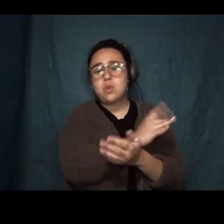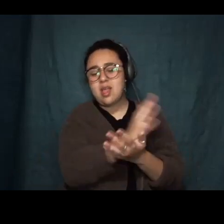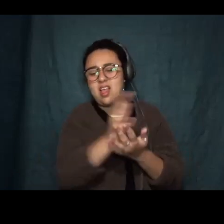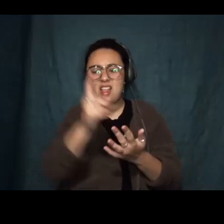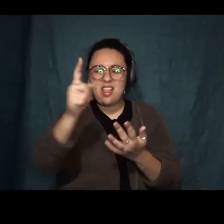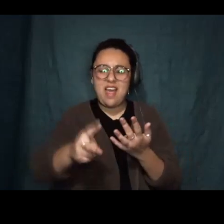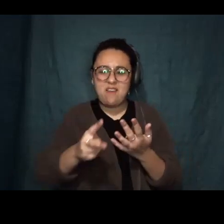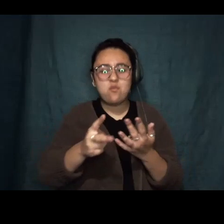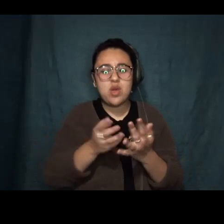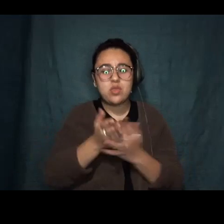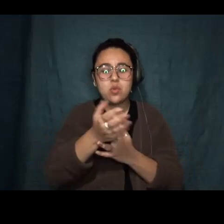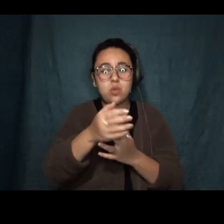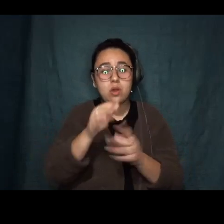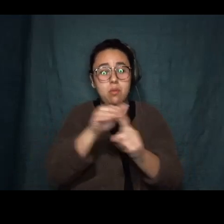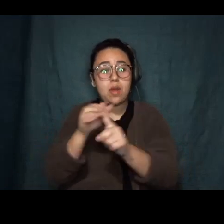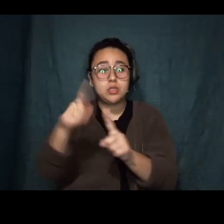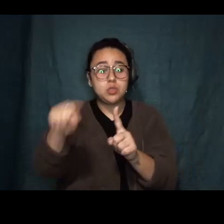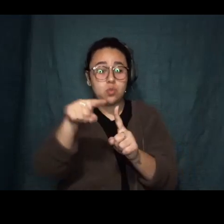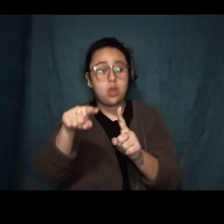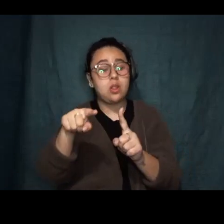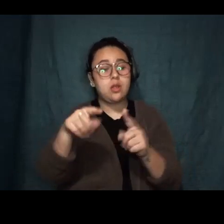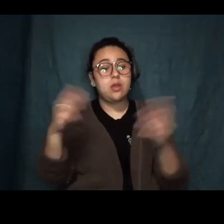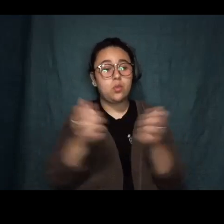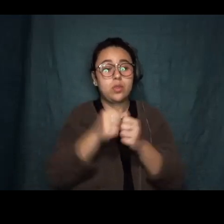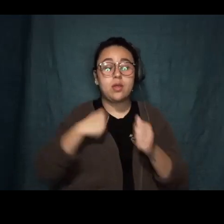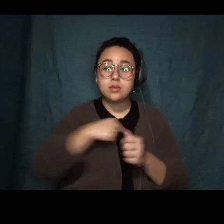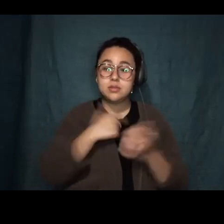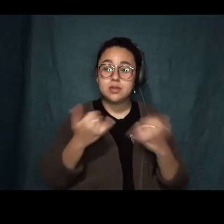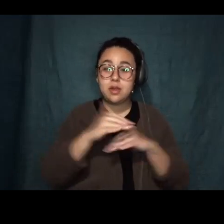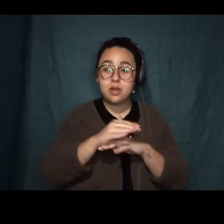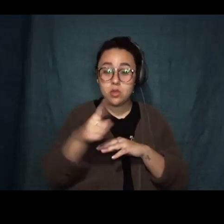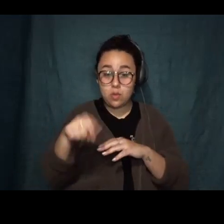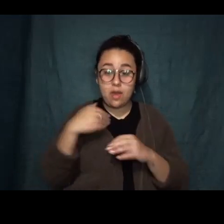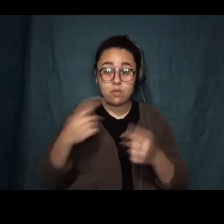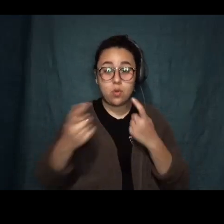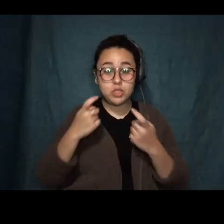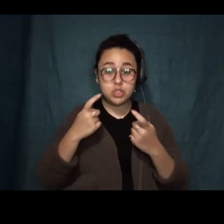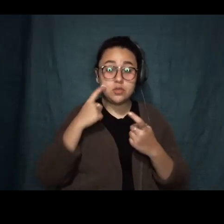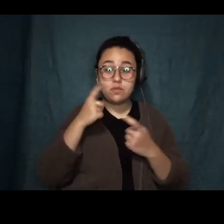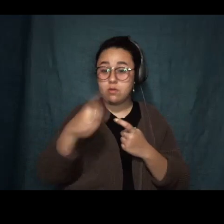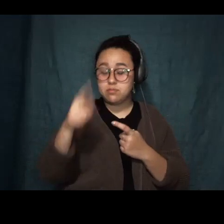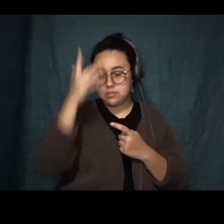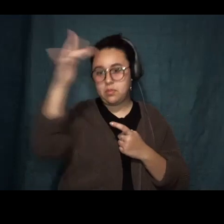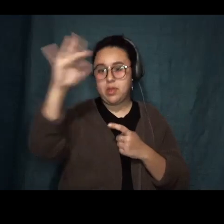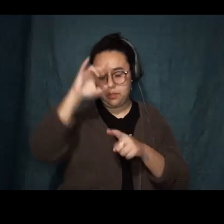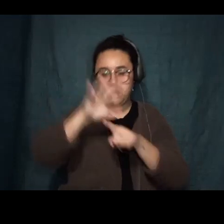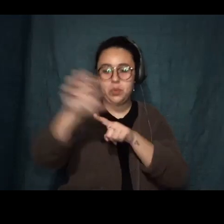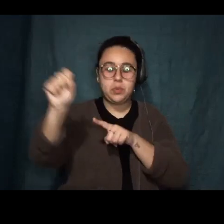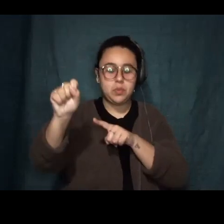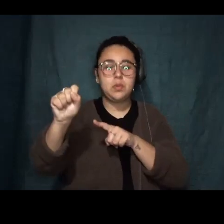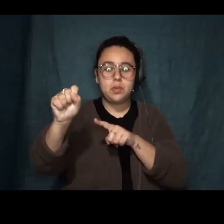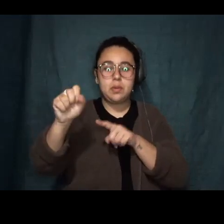quickly remind everyone who is here with us tonight that if you have questions for these brilliant minds that you are hearing read to you,